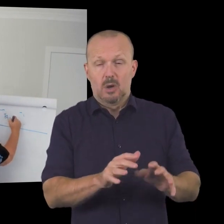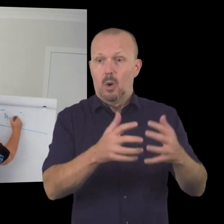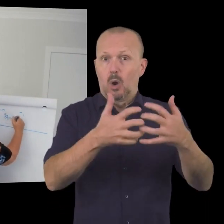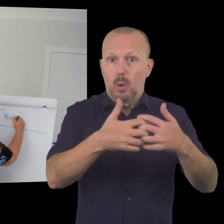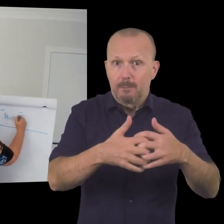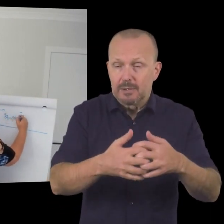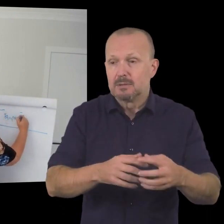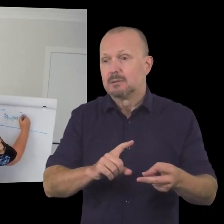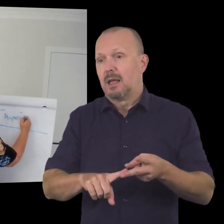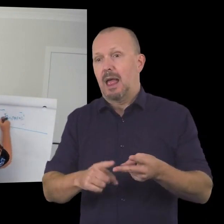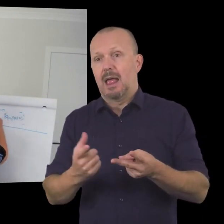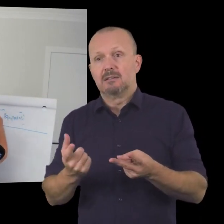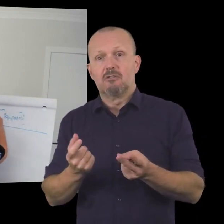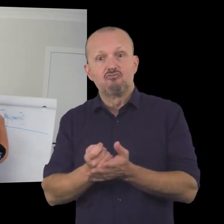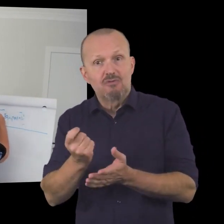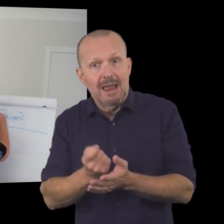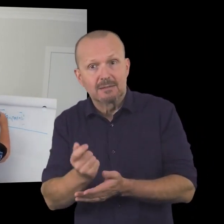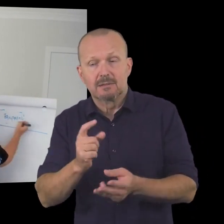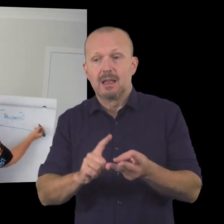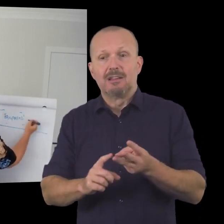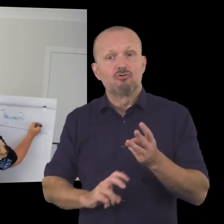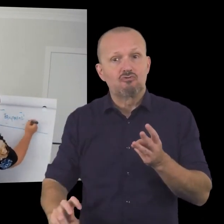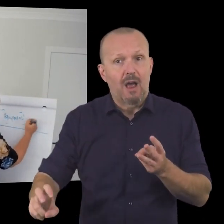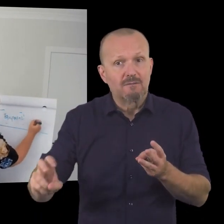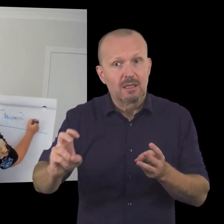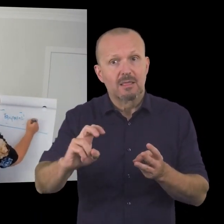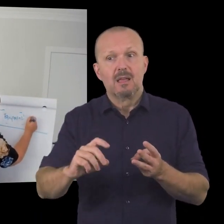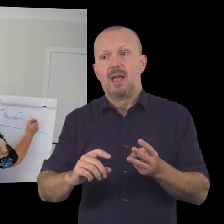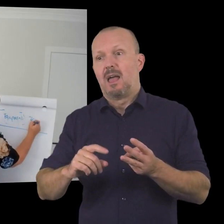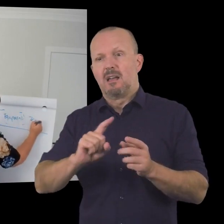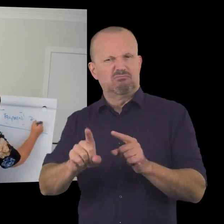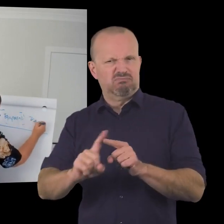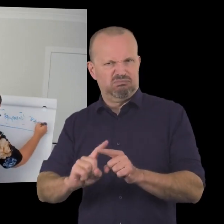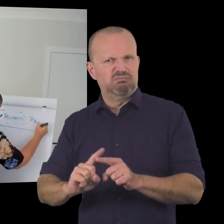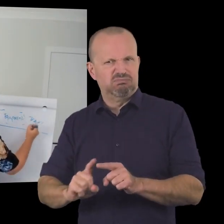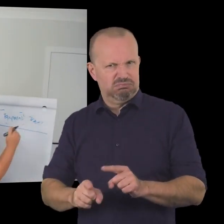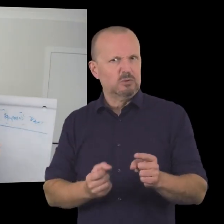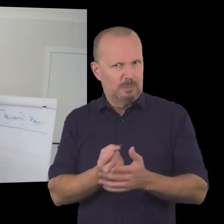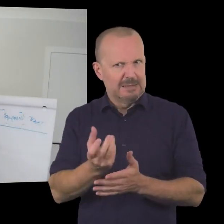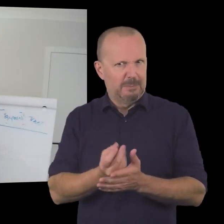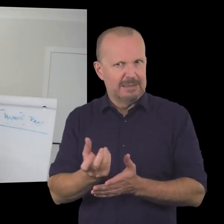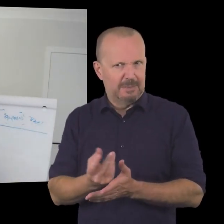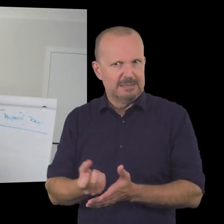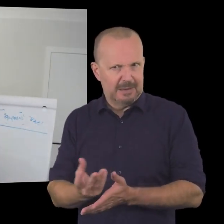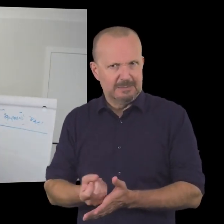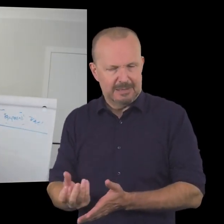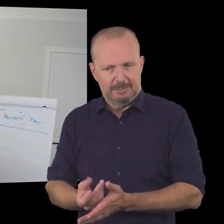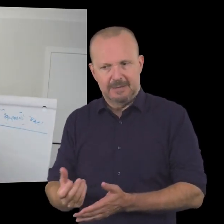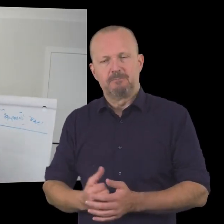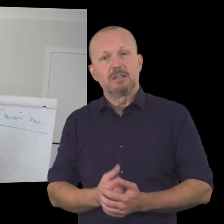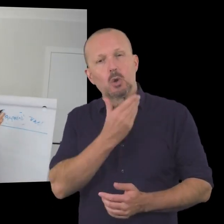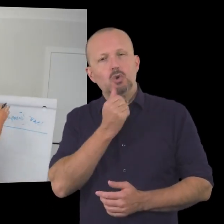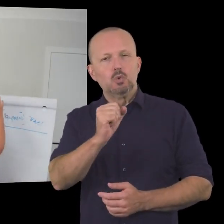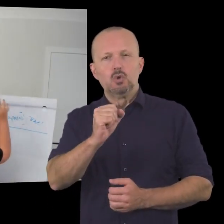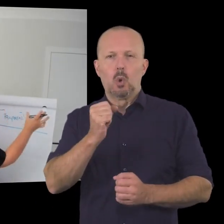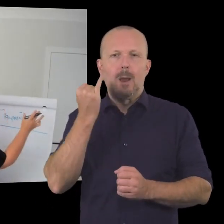and there was rent uh and there was travel there are a number of different things that you spend your funds